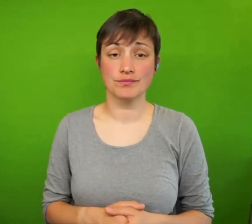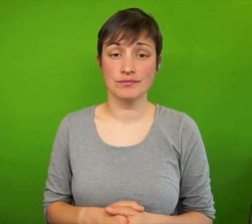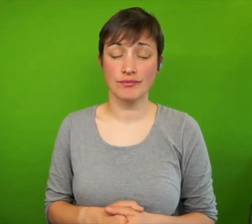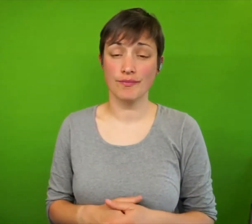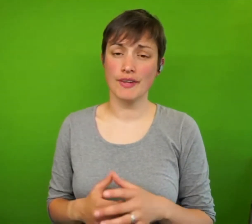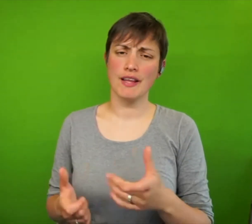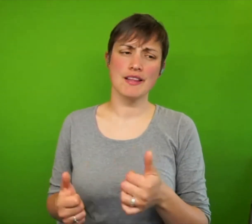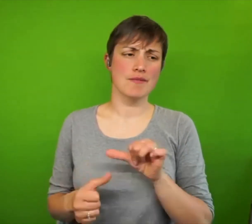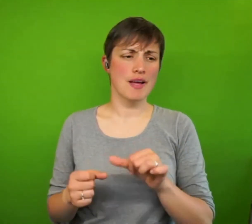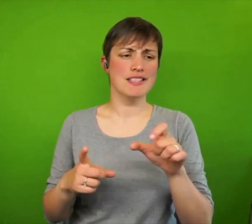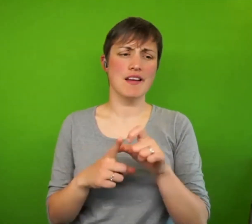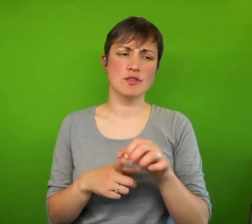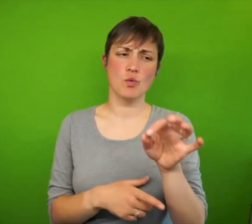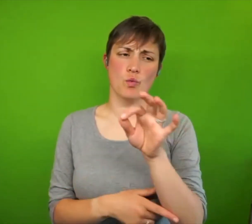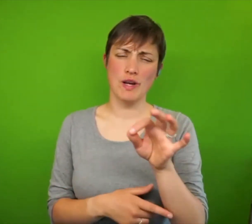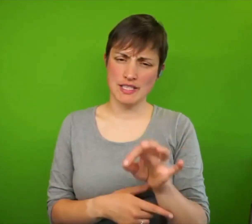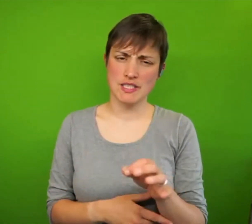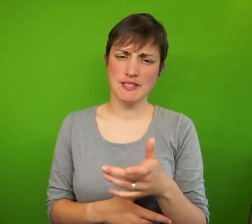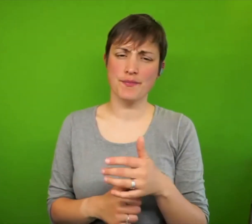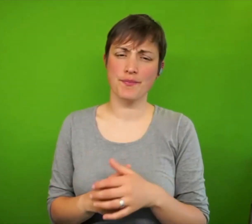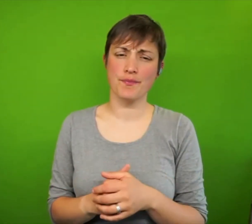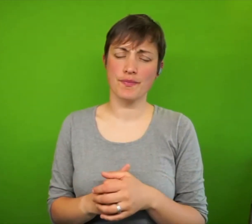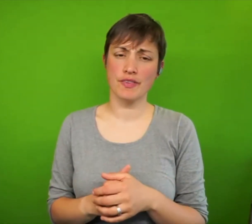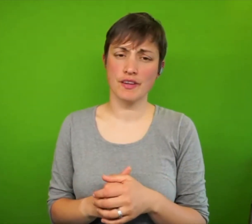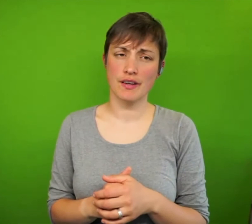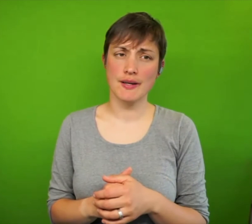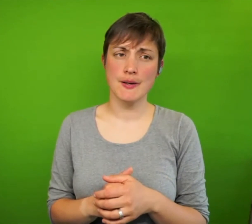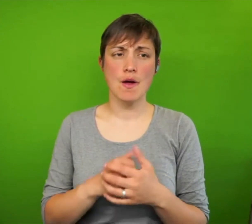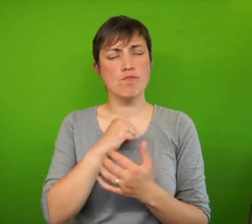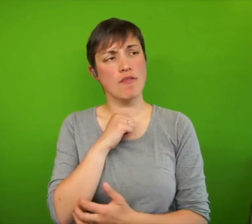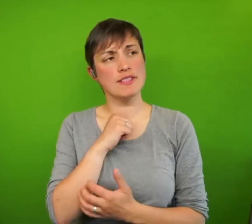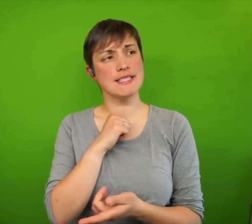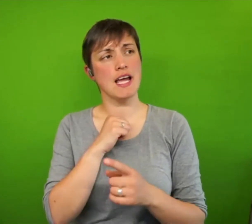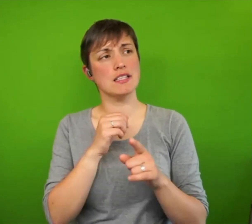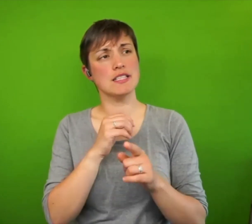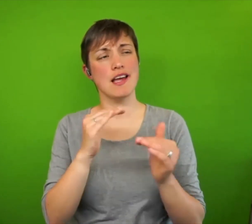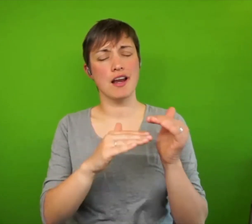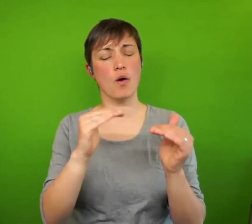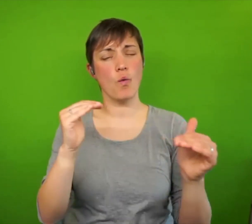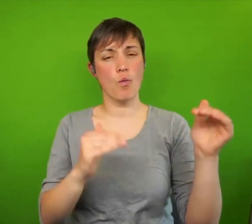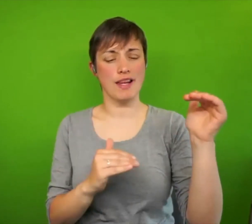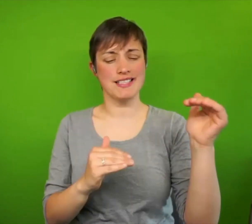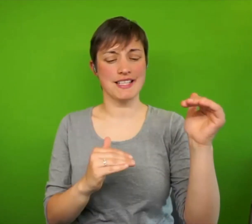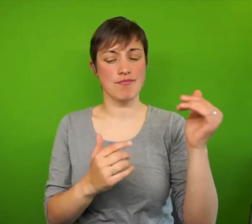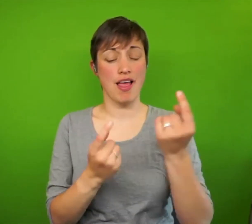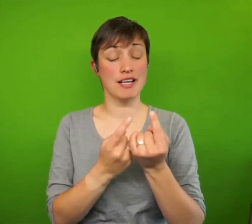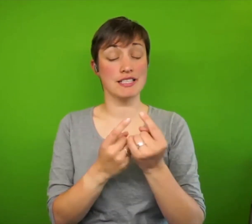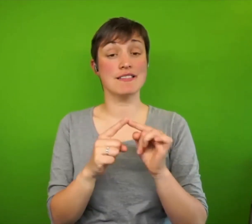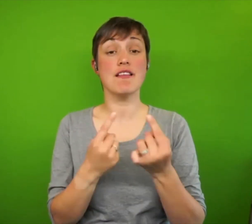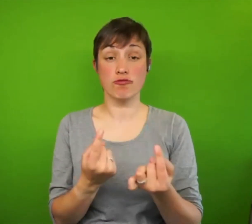question, I mean, poverty and inequality are different things, but they are